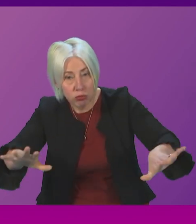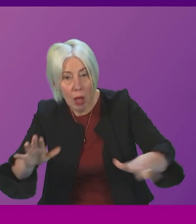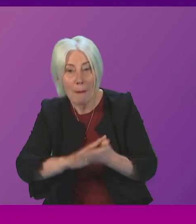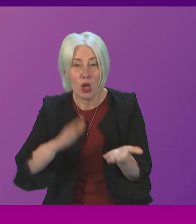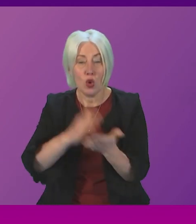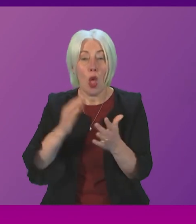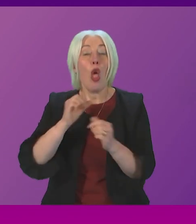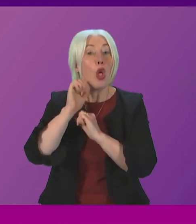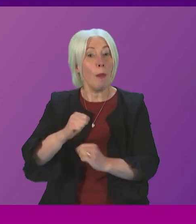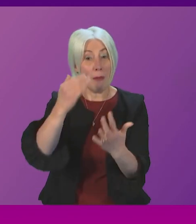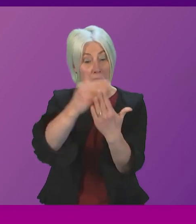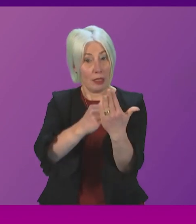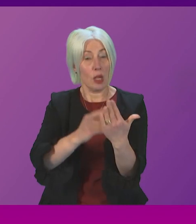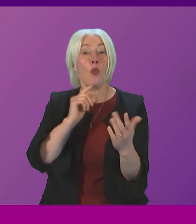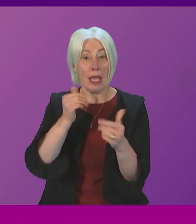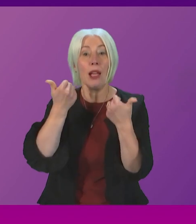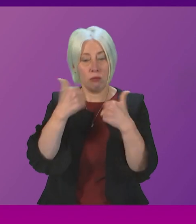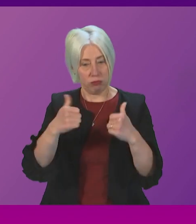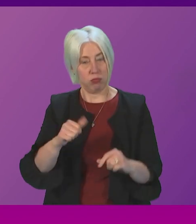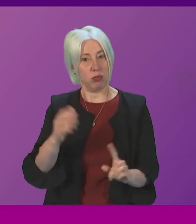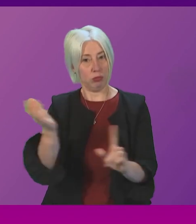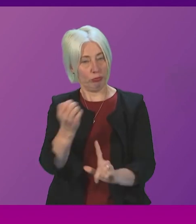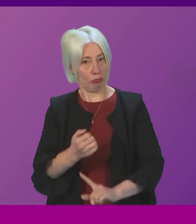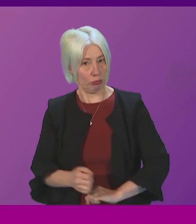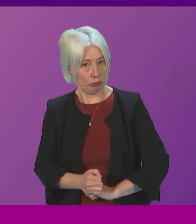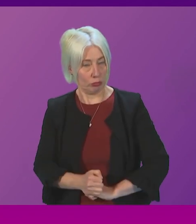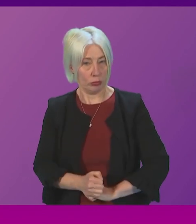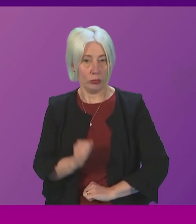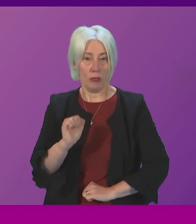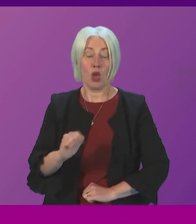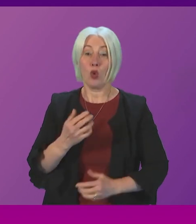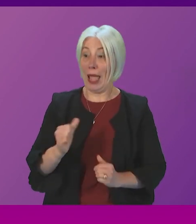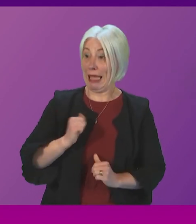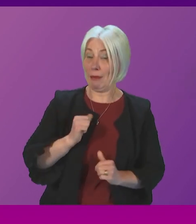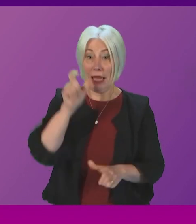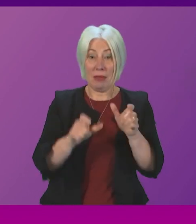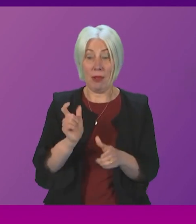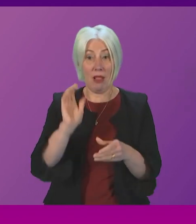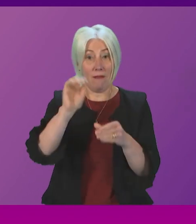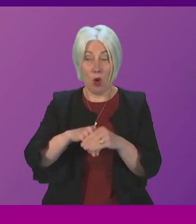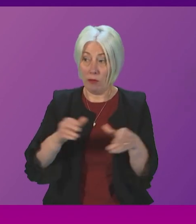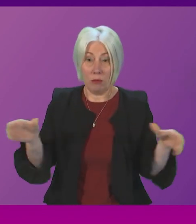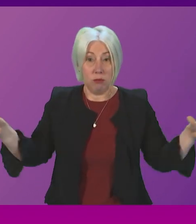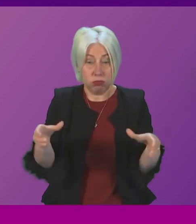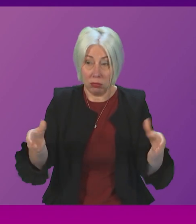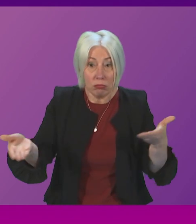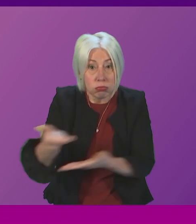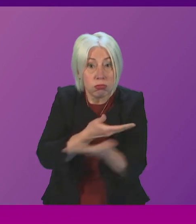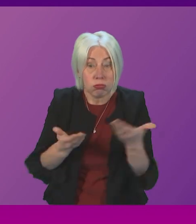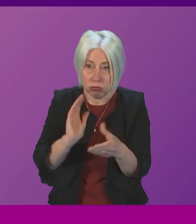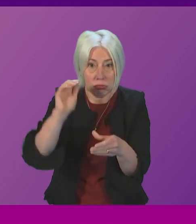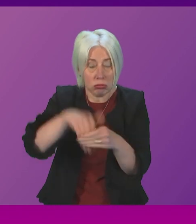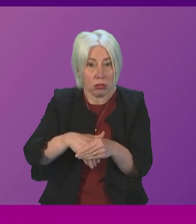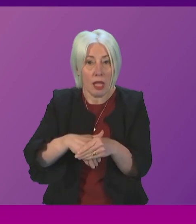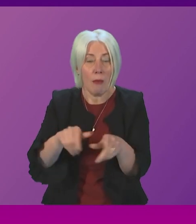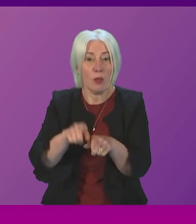on those commitments I'm clear that I expect stakeholders to be fully involved in this work but particularly